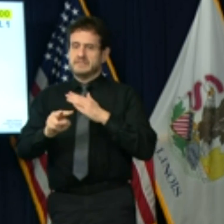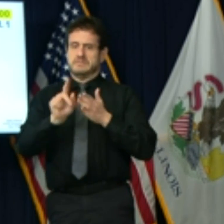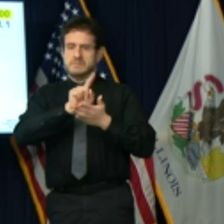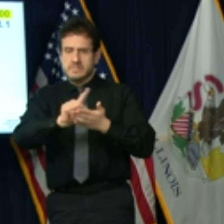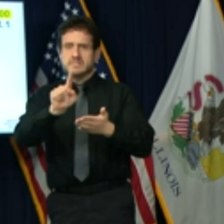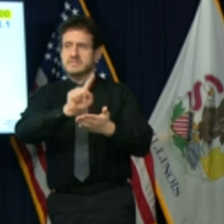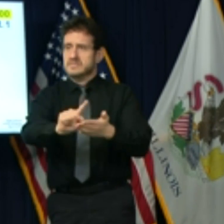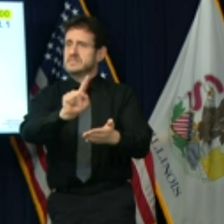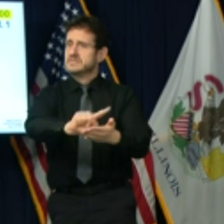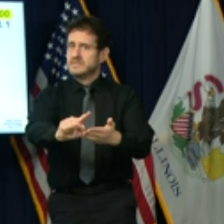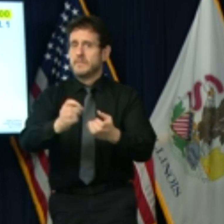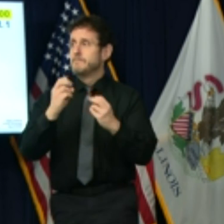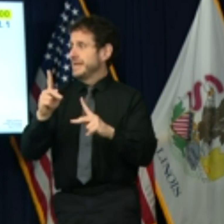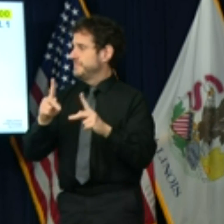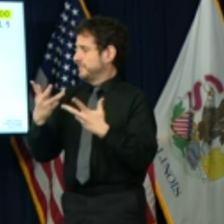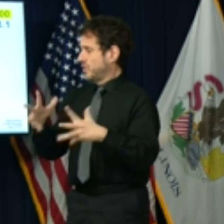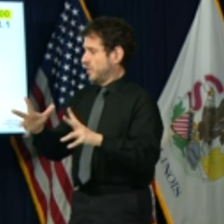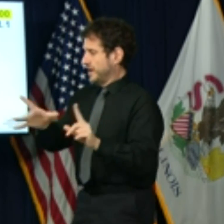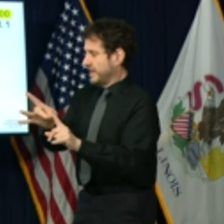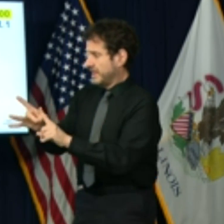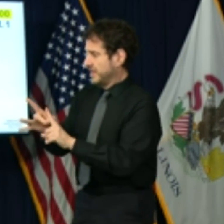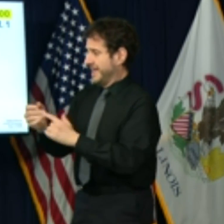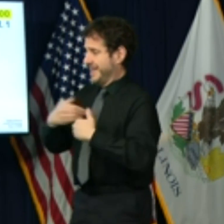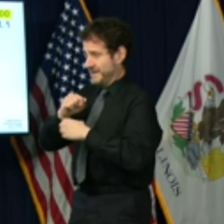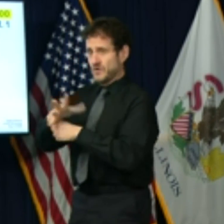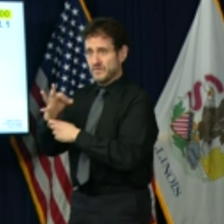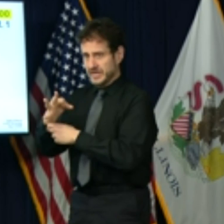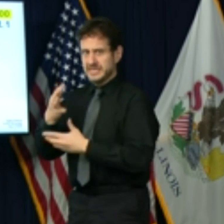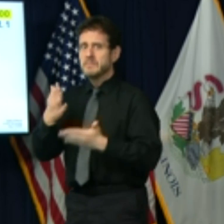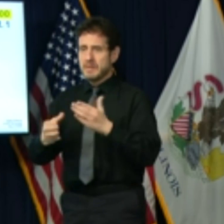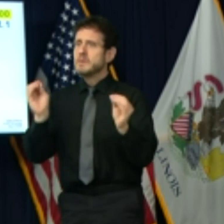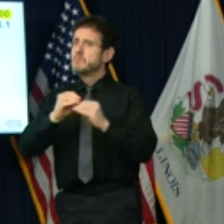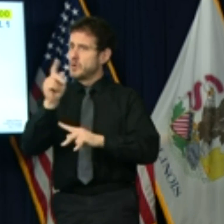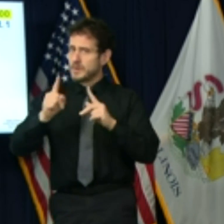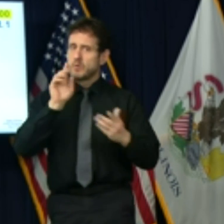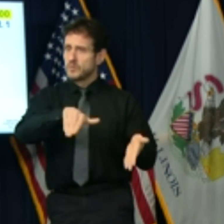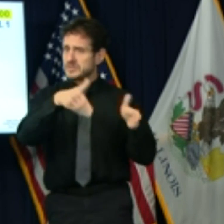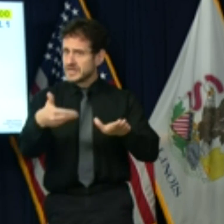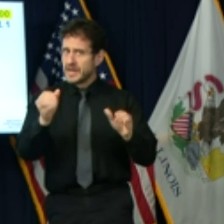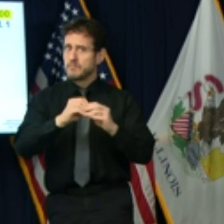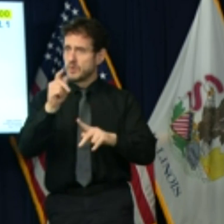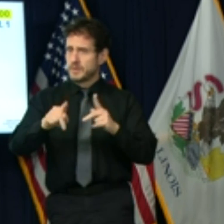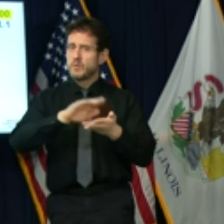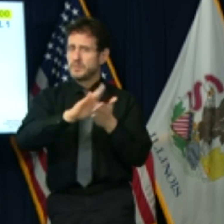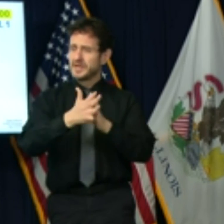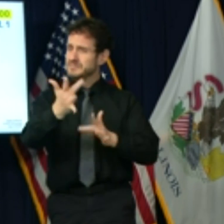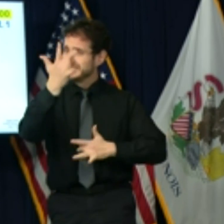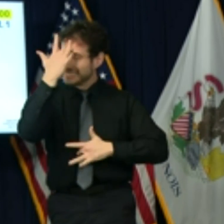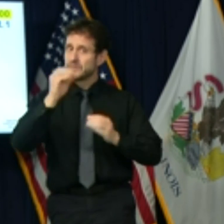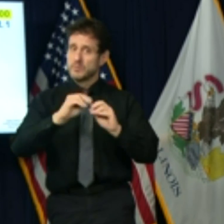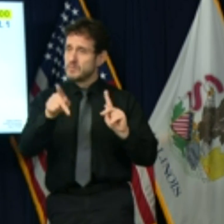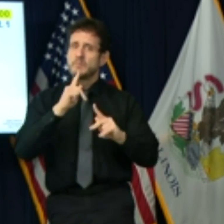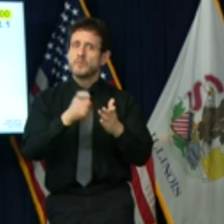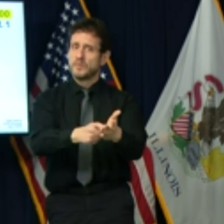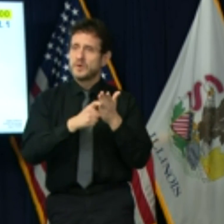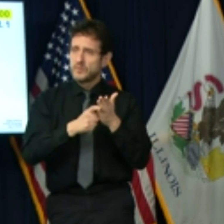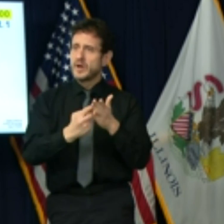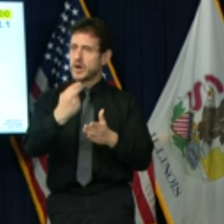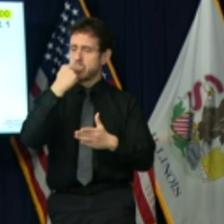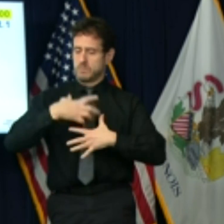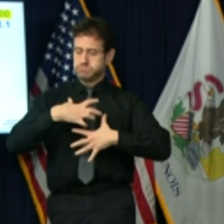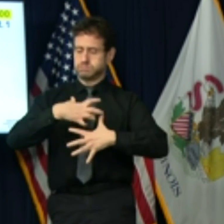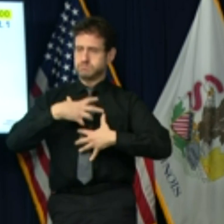infections that have already happened. But we can change our longer-term outcome. We can save potentially thousands